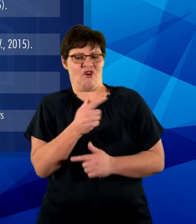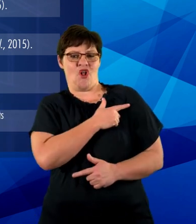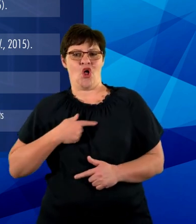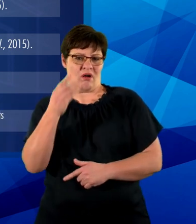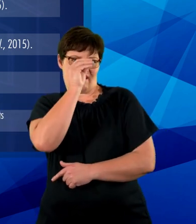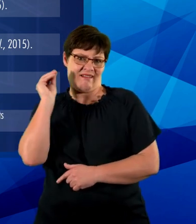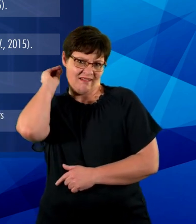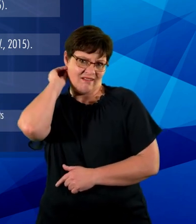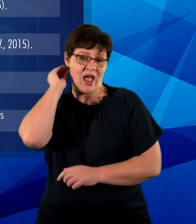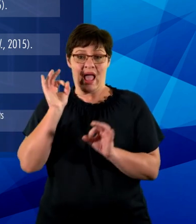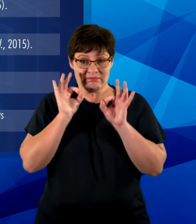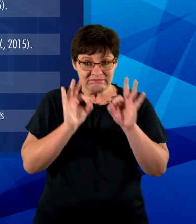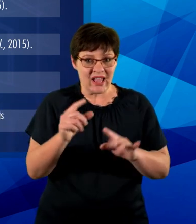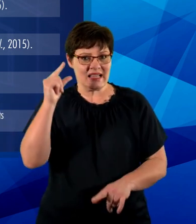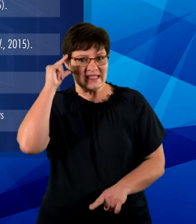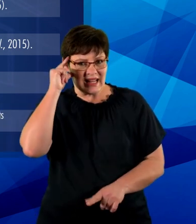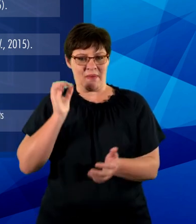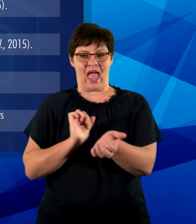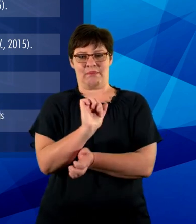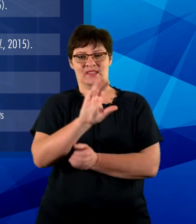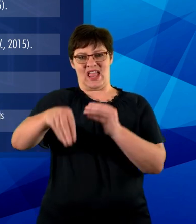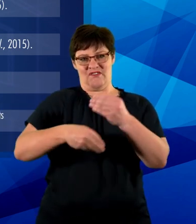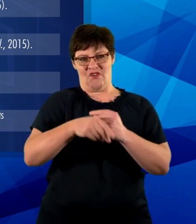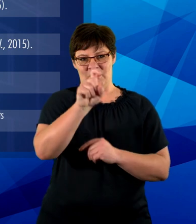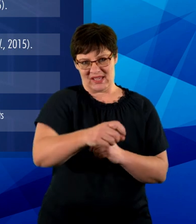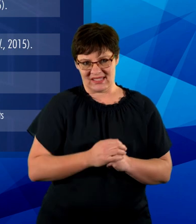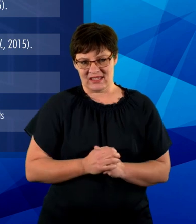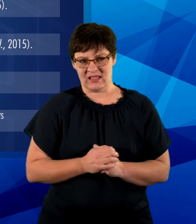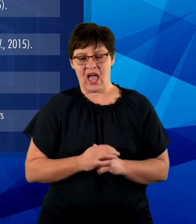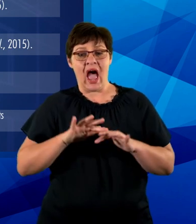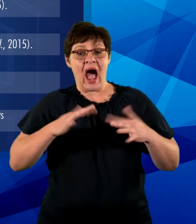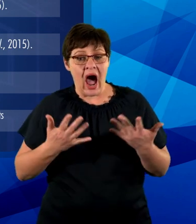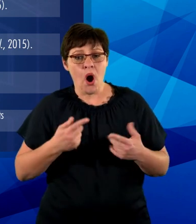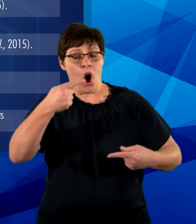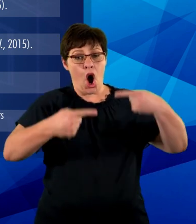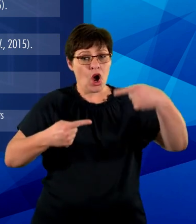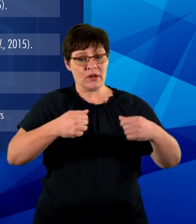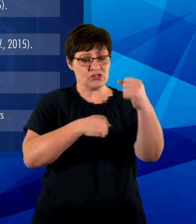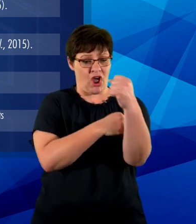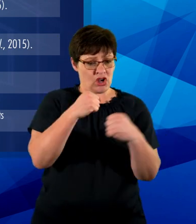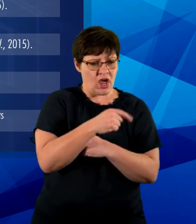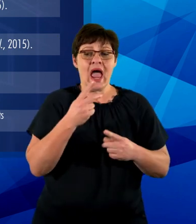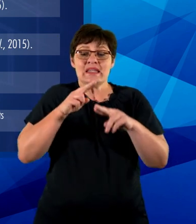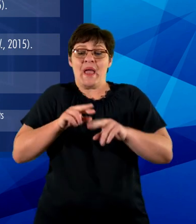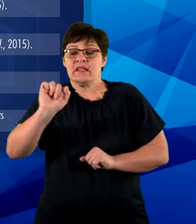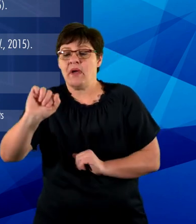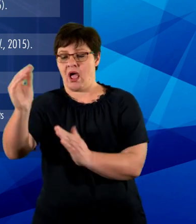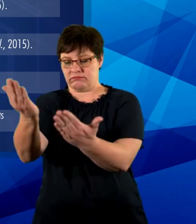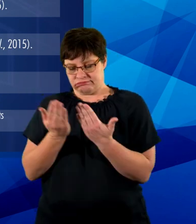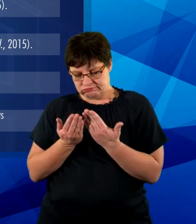habits. Of course, the way an argument is structured will depend on the information you find and your interpretation of